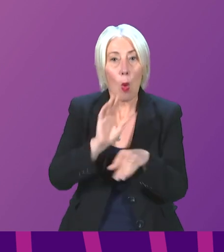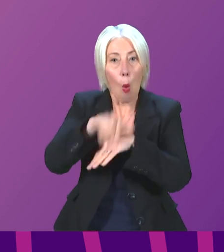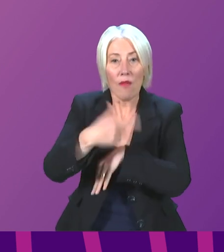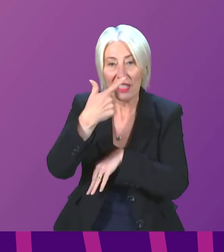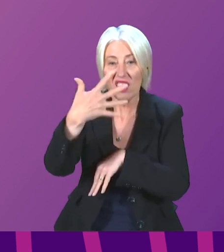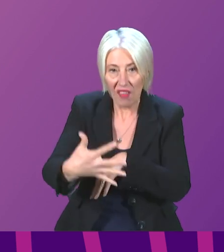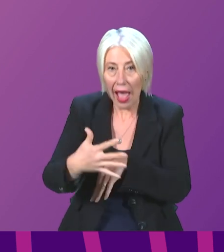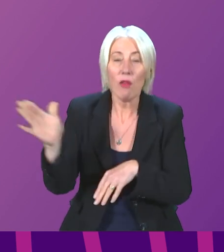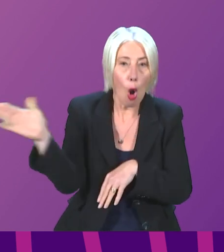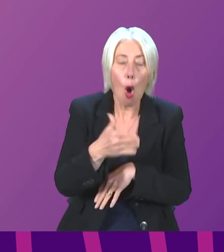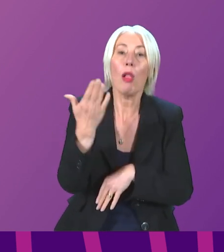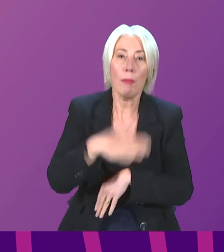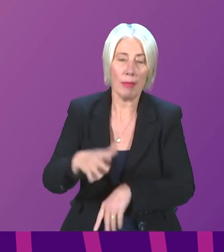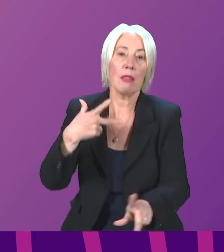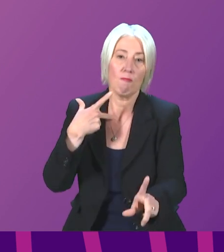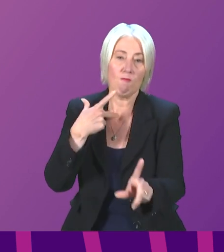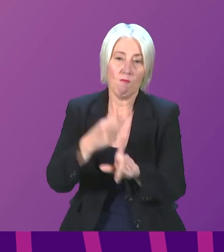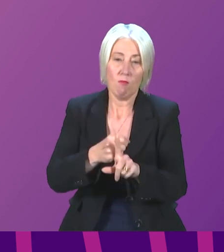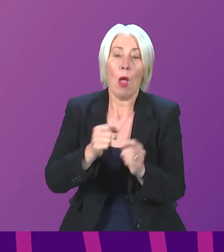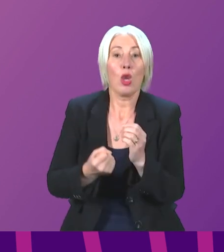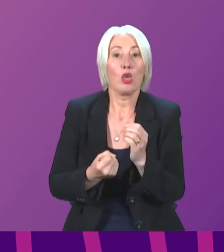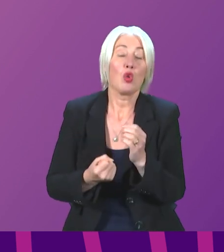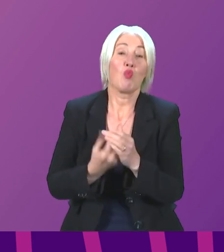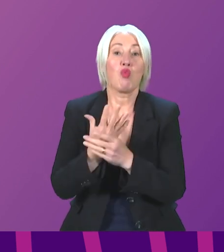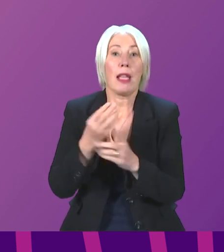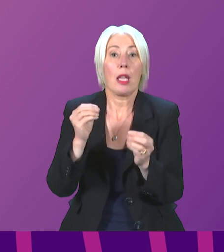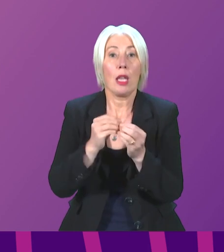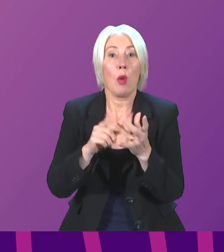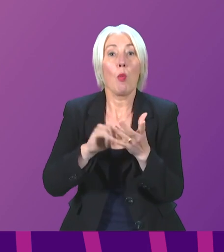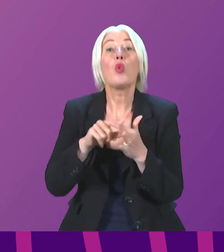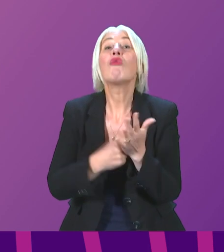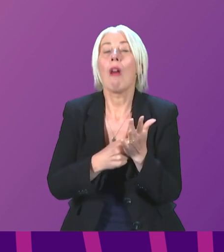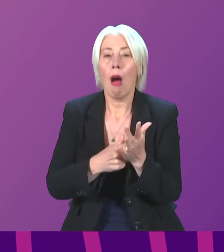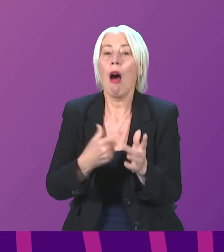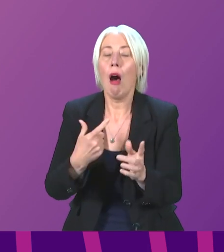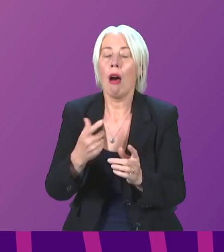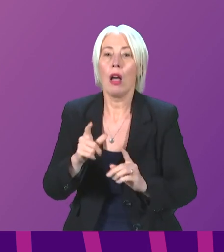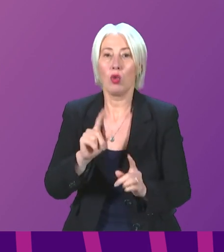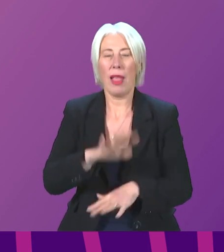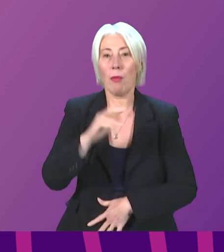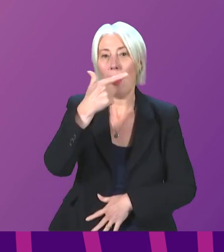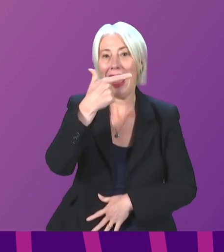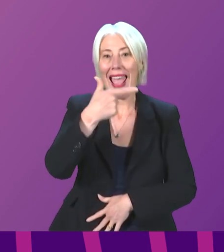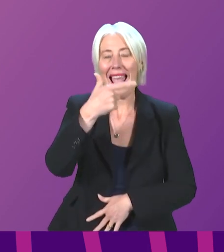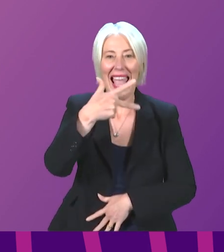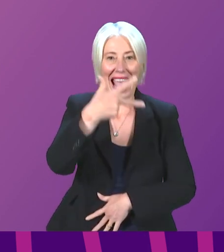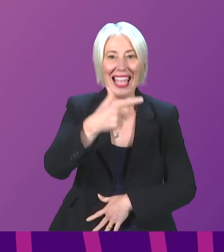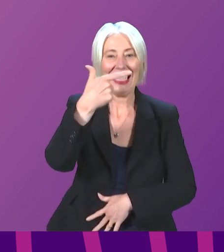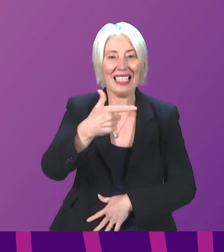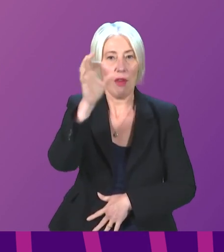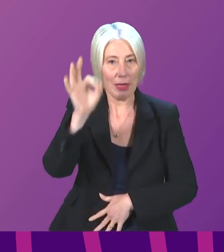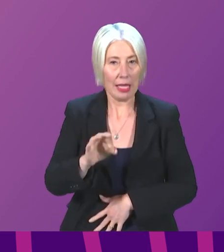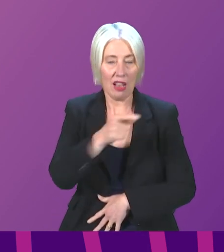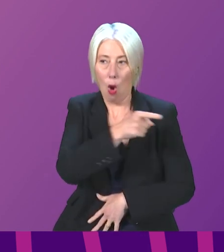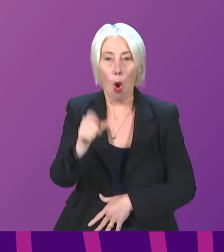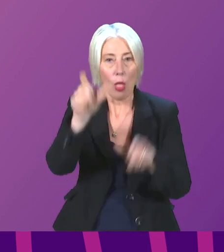have received that spring booster dose. This represents 87 per cent of all of those who